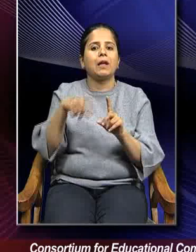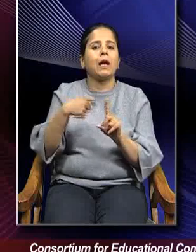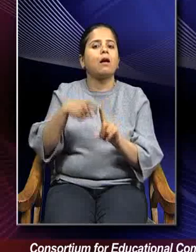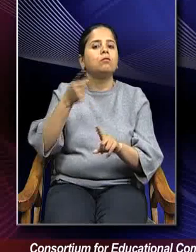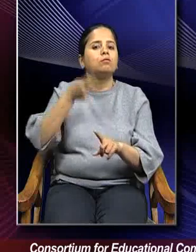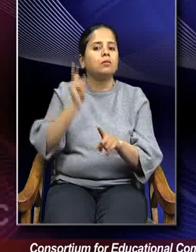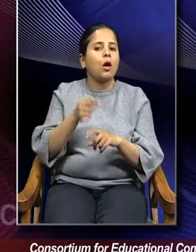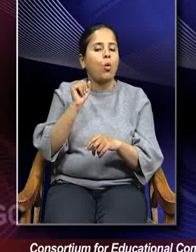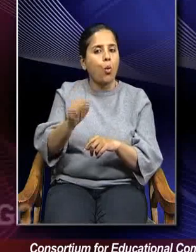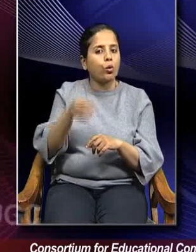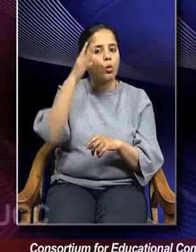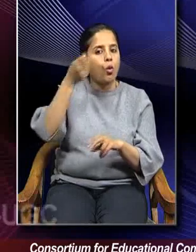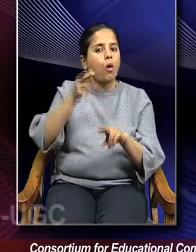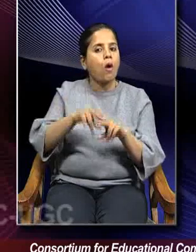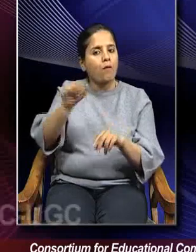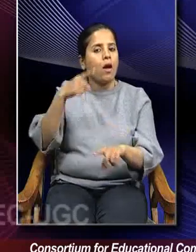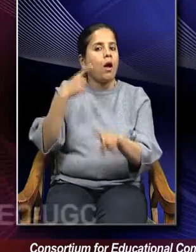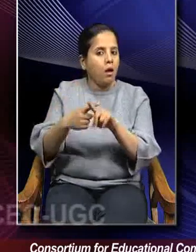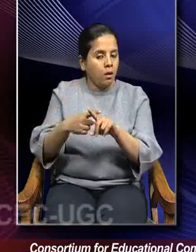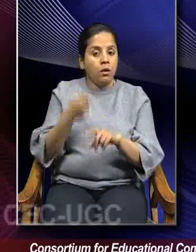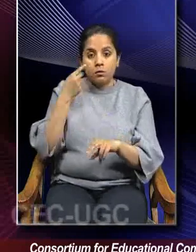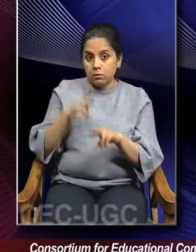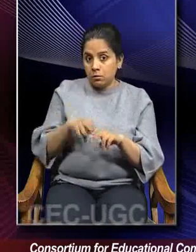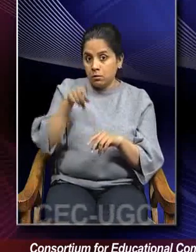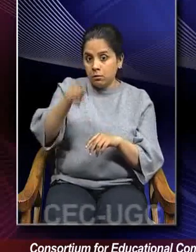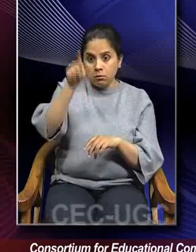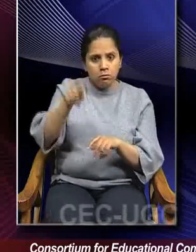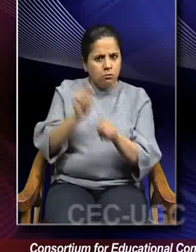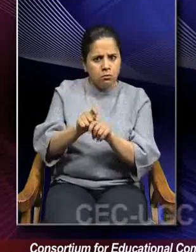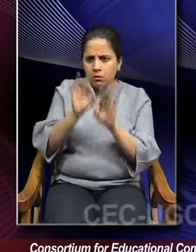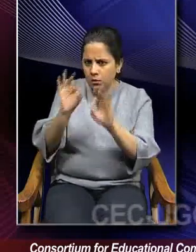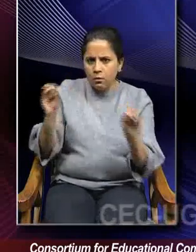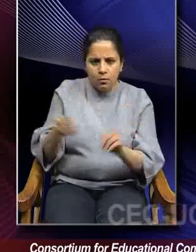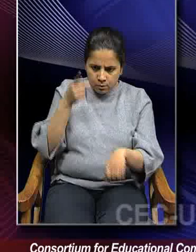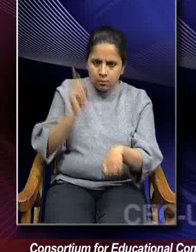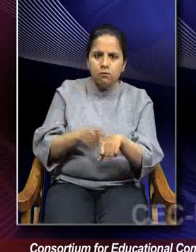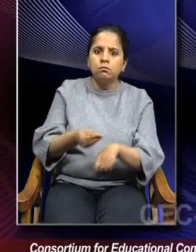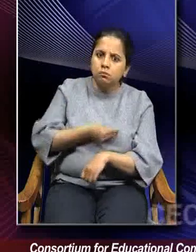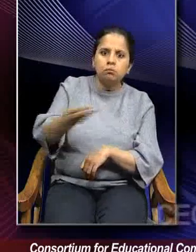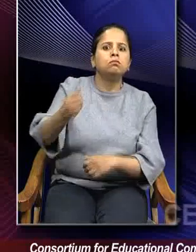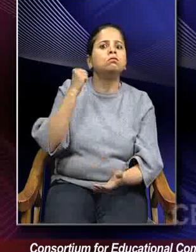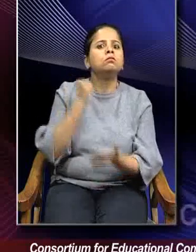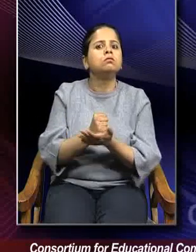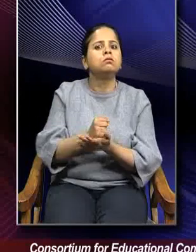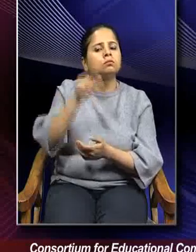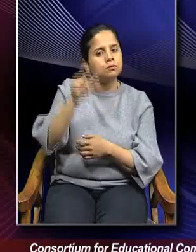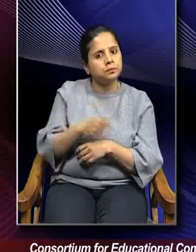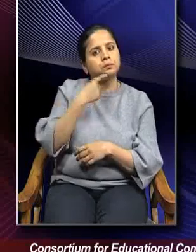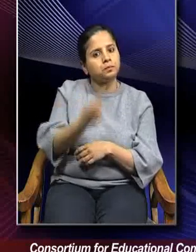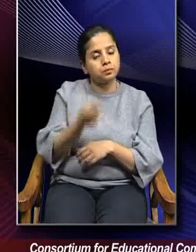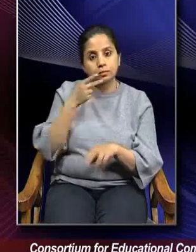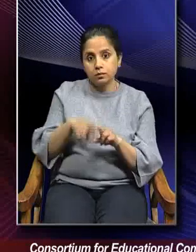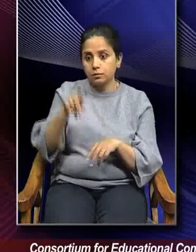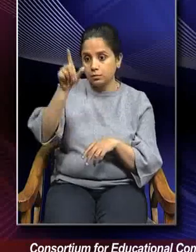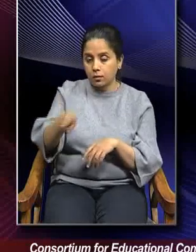the theory X of motivation. That if a person is not working properly, punishment may be given to the person and if a